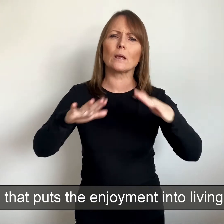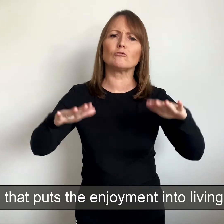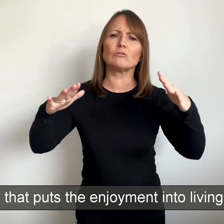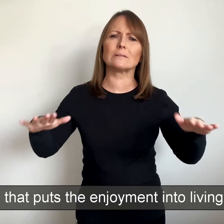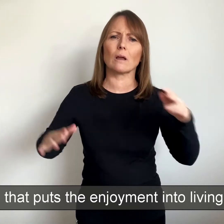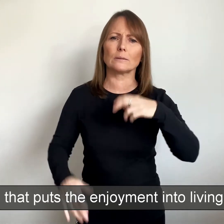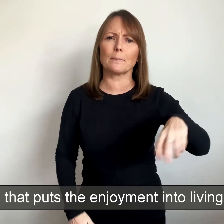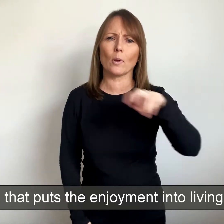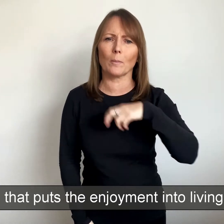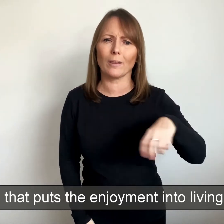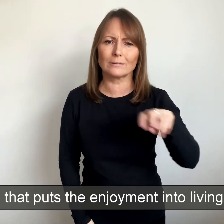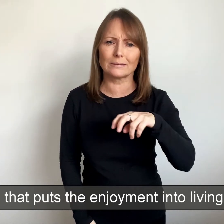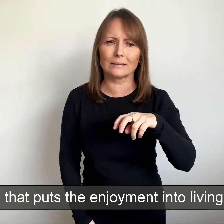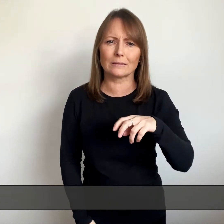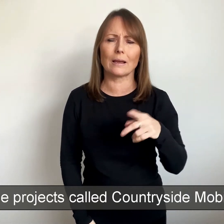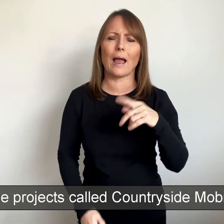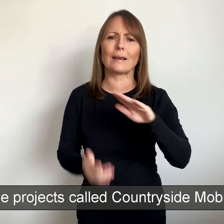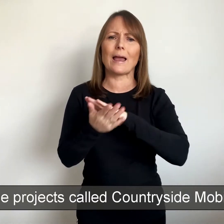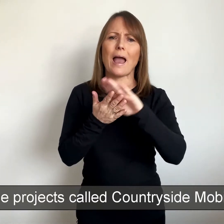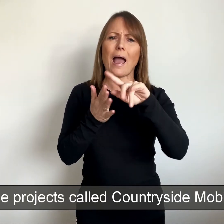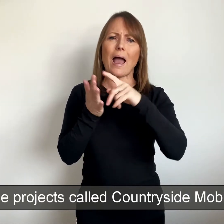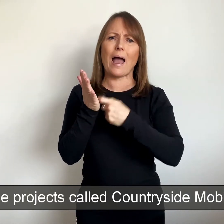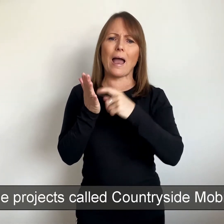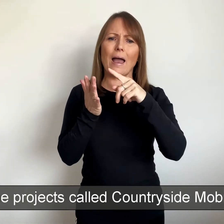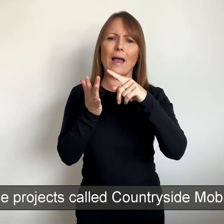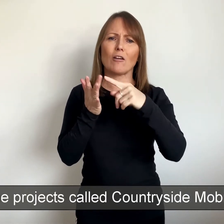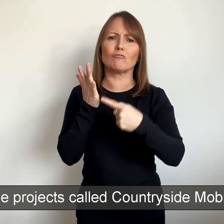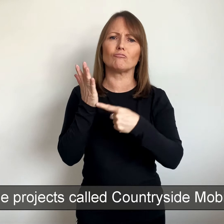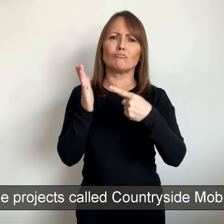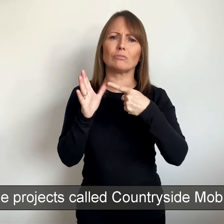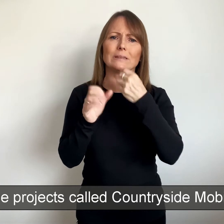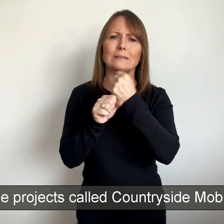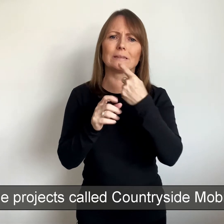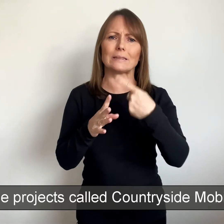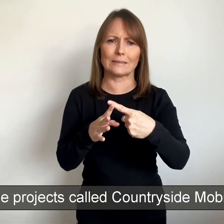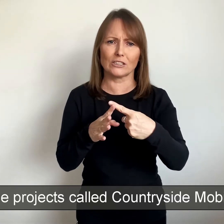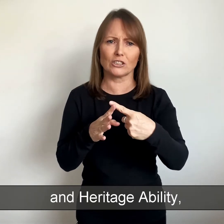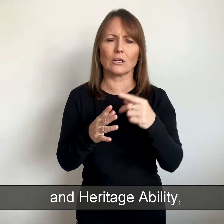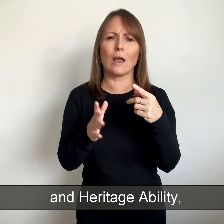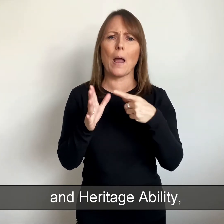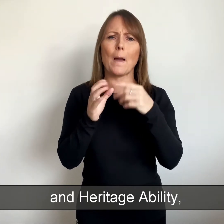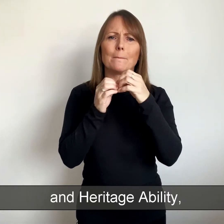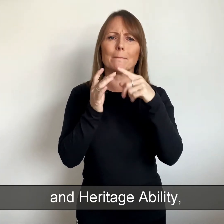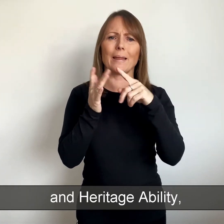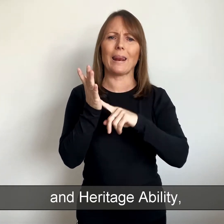into living. The teams called Countryside Mobility and also Heritage